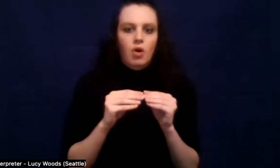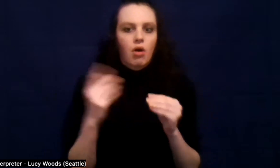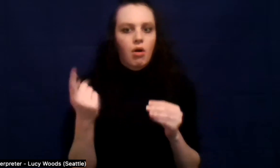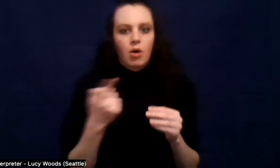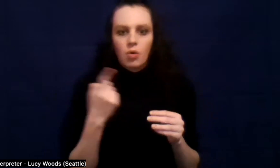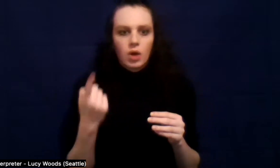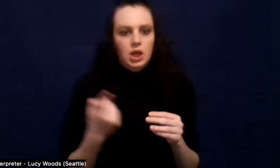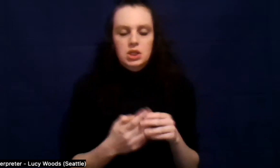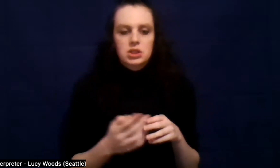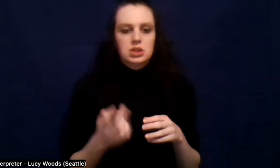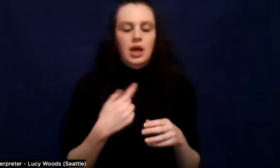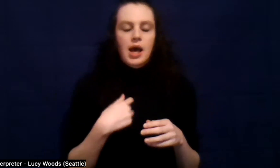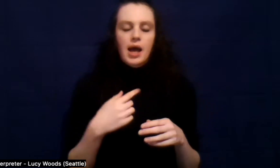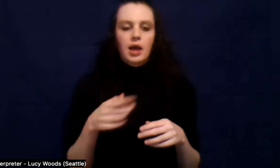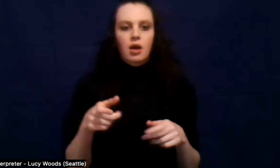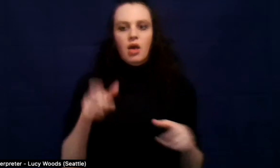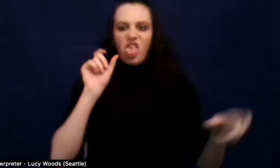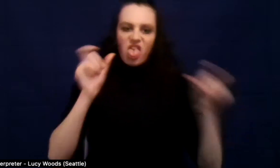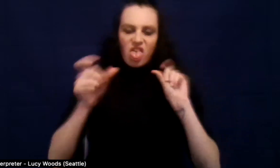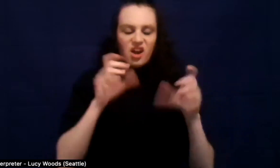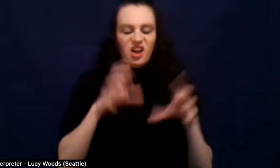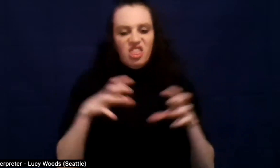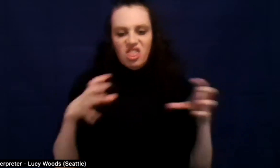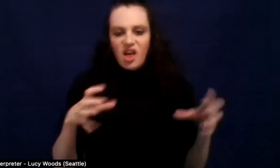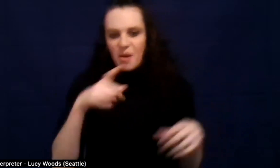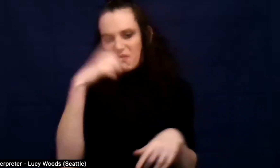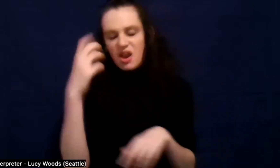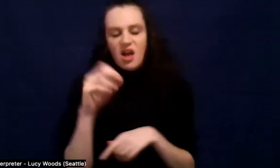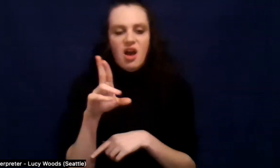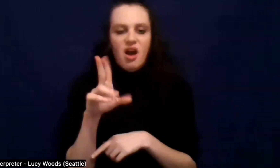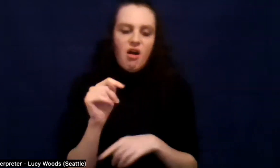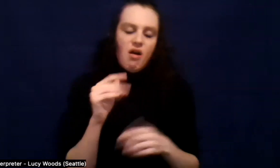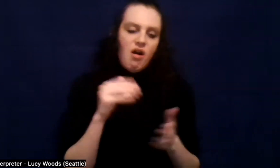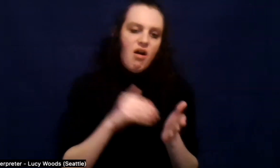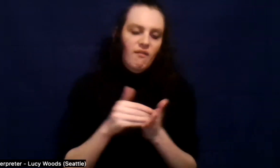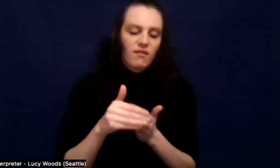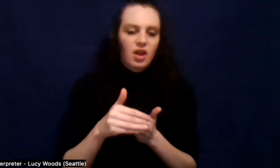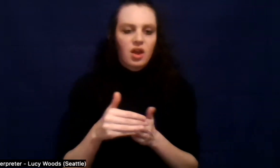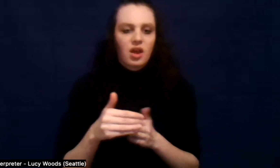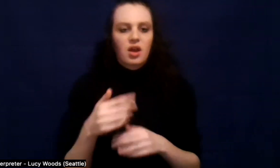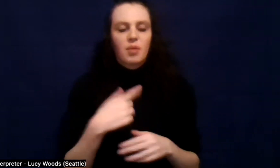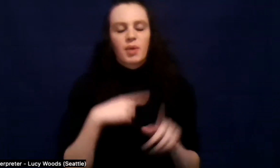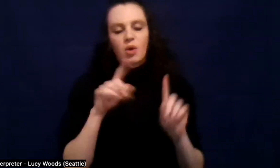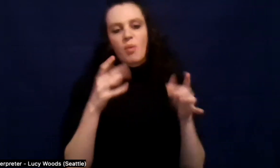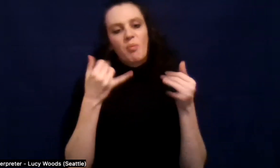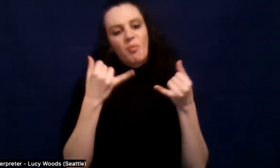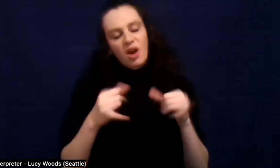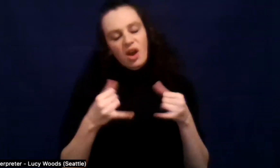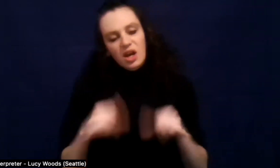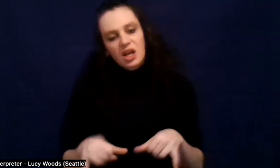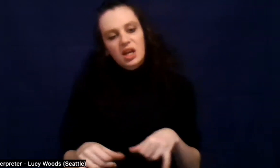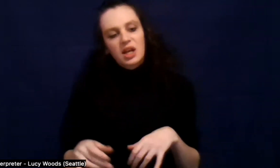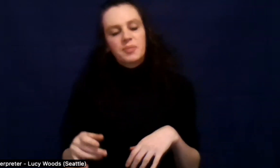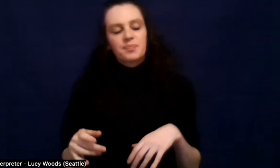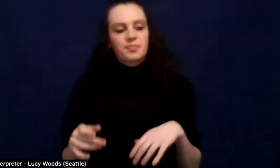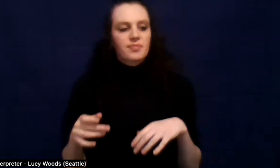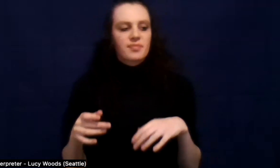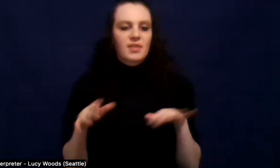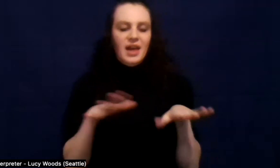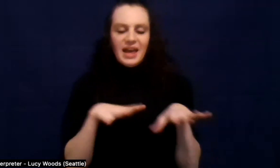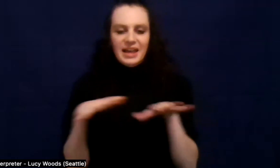I would blackout, blackout drinker. I'd get into parties and I started hanging out with the wrong crowd. Um,